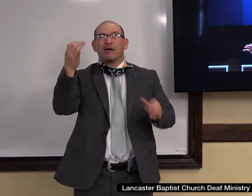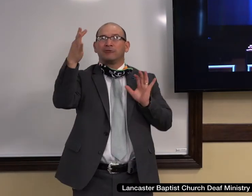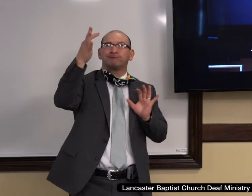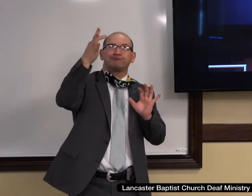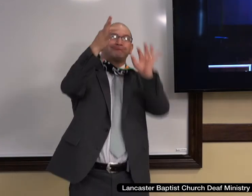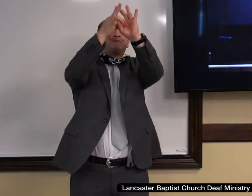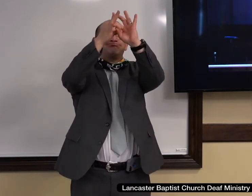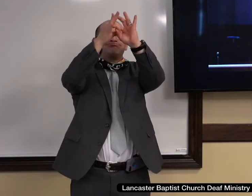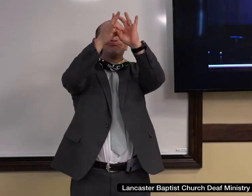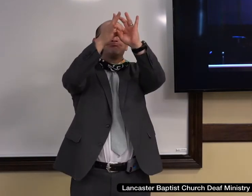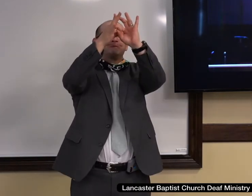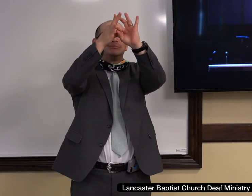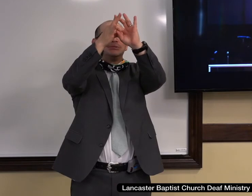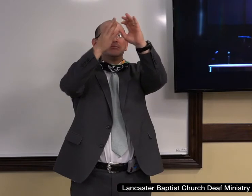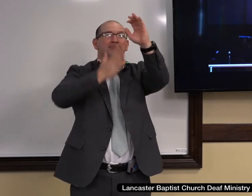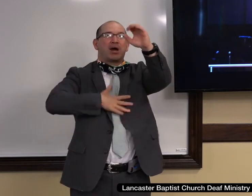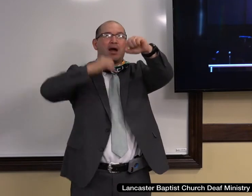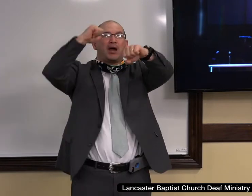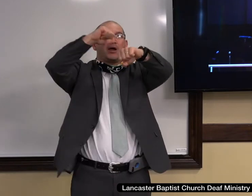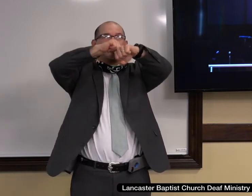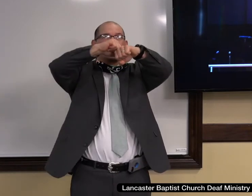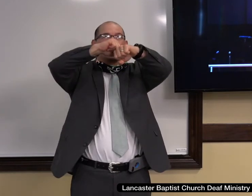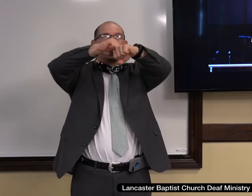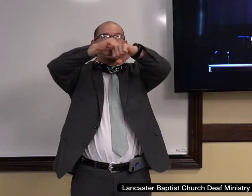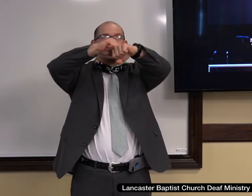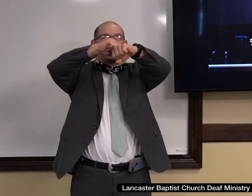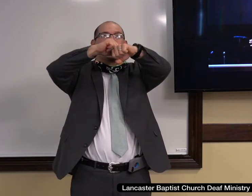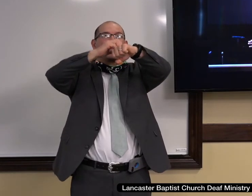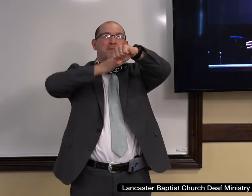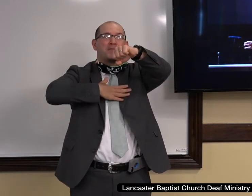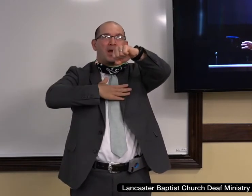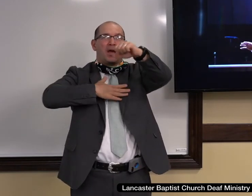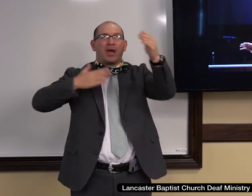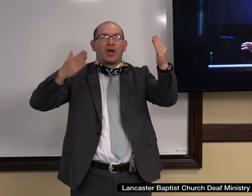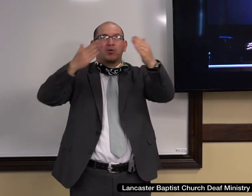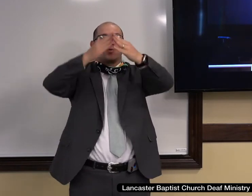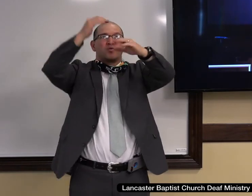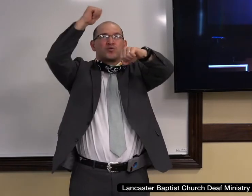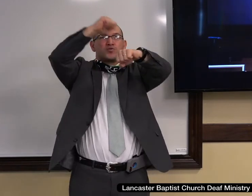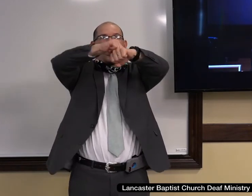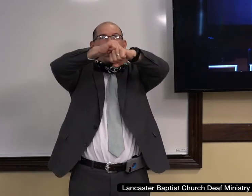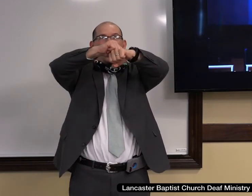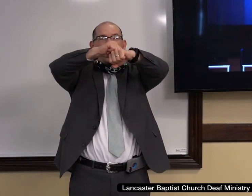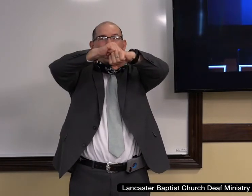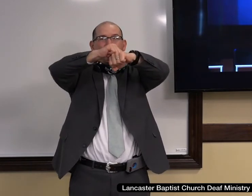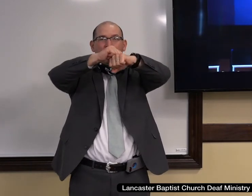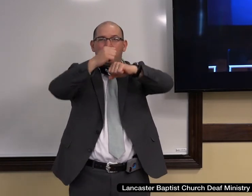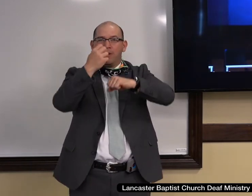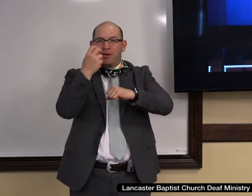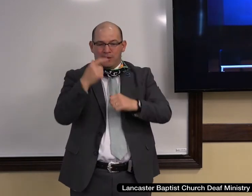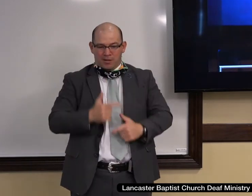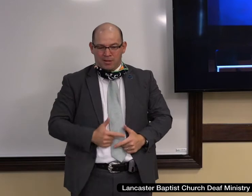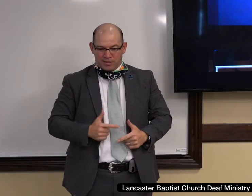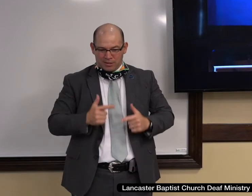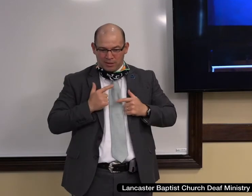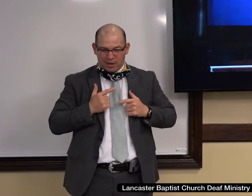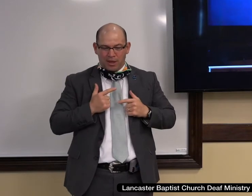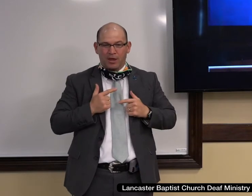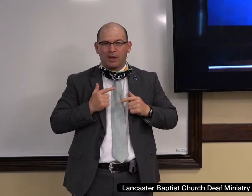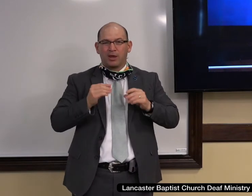him as the cornerstone of your life, things will begin to straighten out. You're not going to straighten it out without him. If there's someone